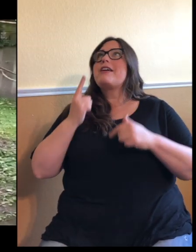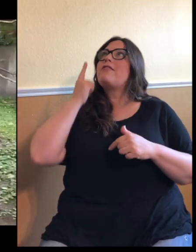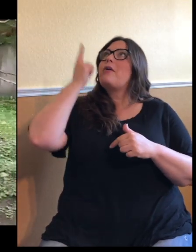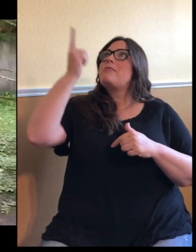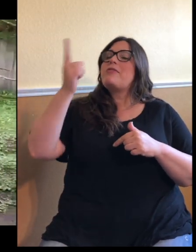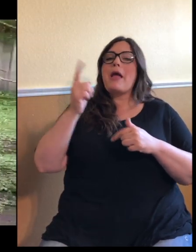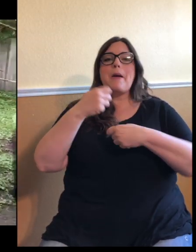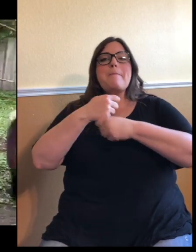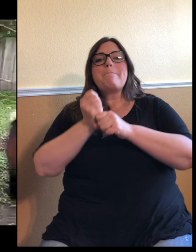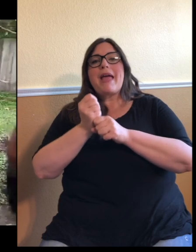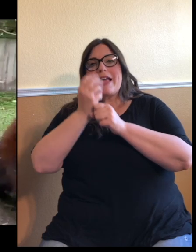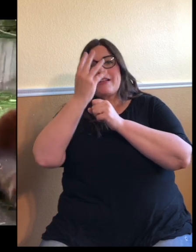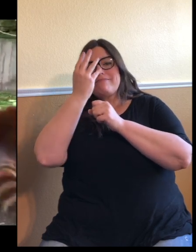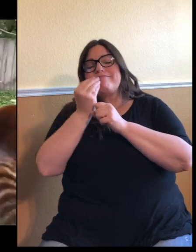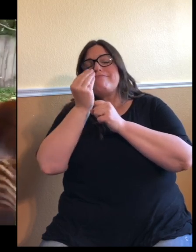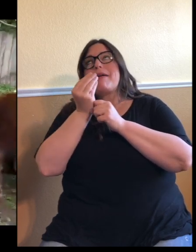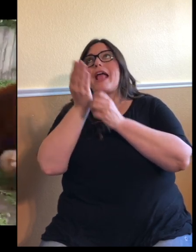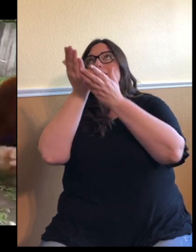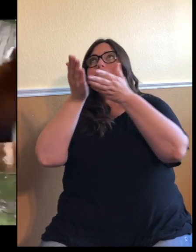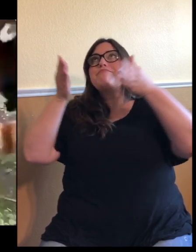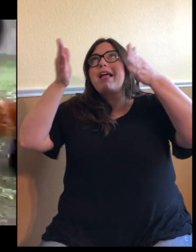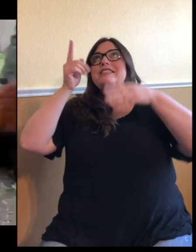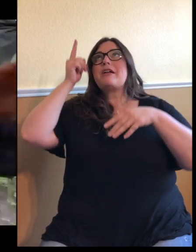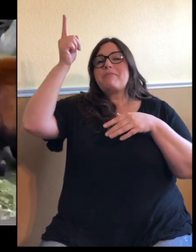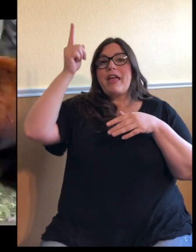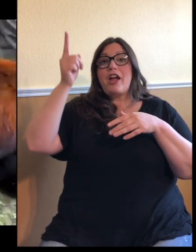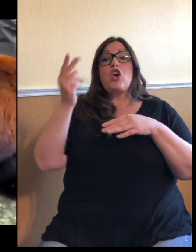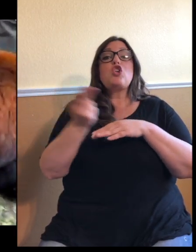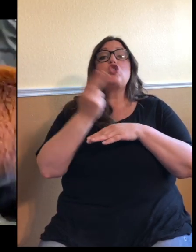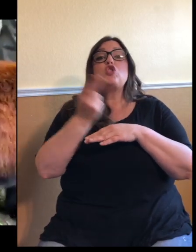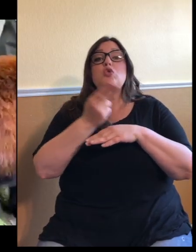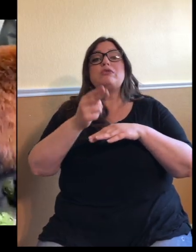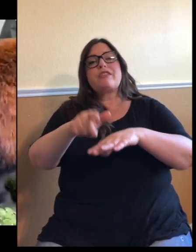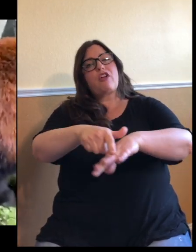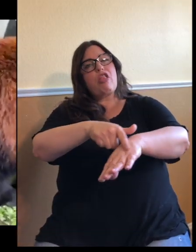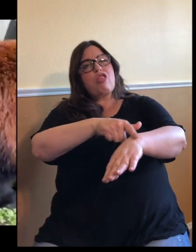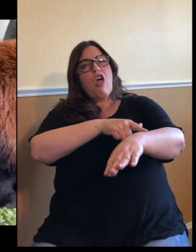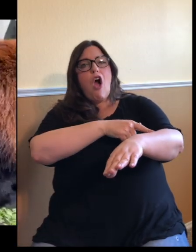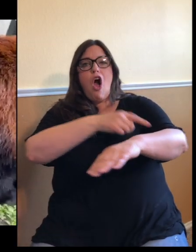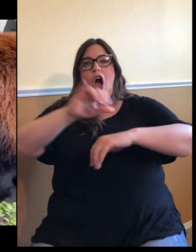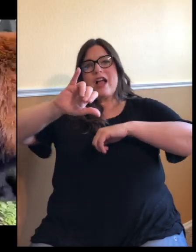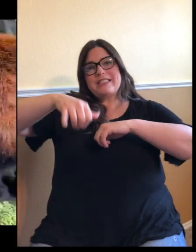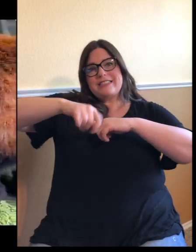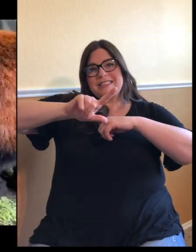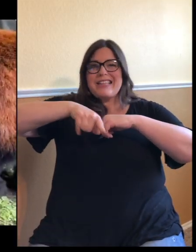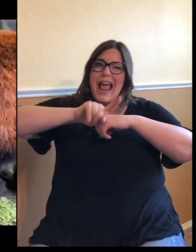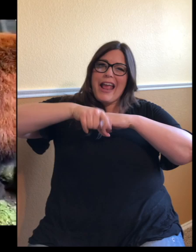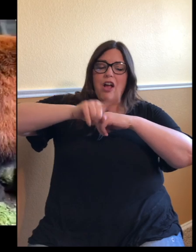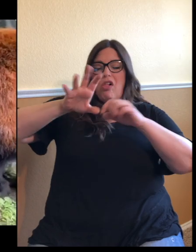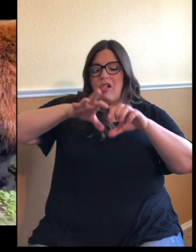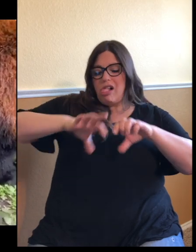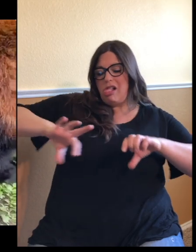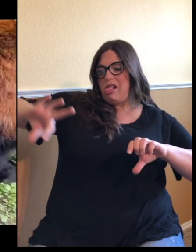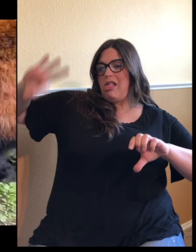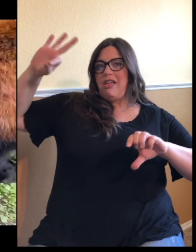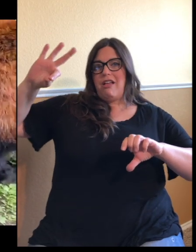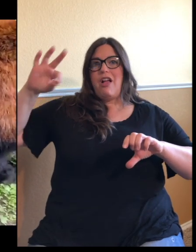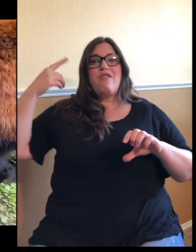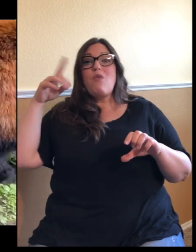You'll see they have a long tail. They'll use that to kind of balance when they climb, and they'll wrap it around their face like a scarf to keep them warm. Their white coloration